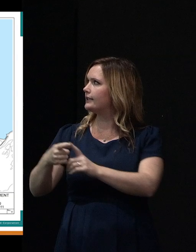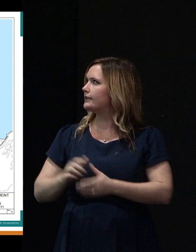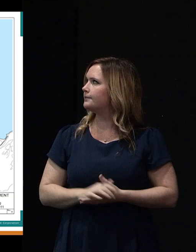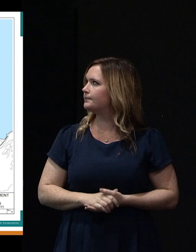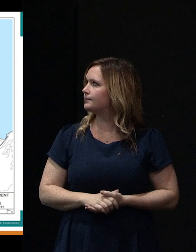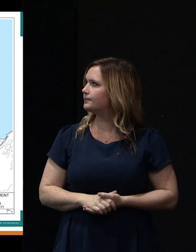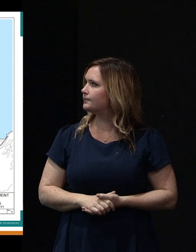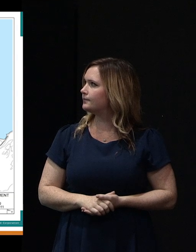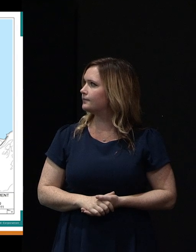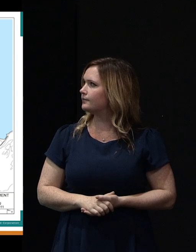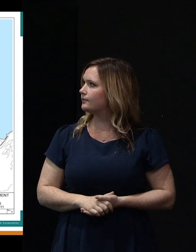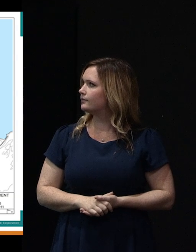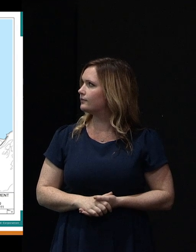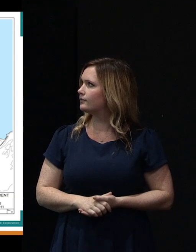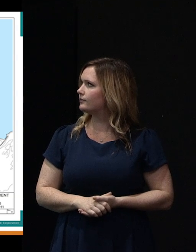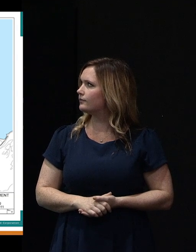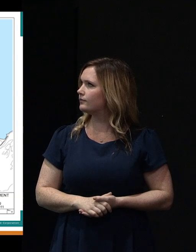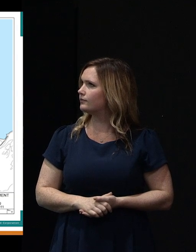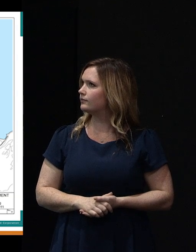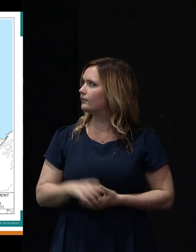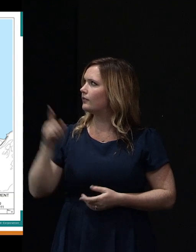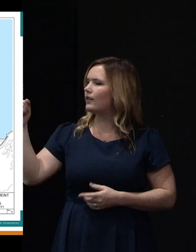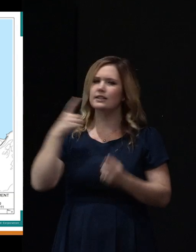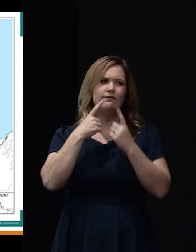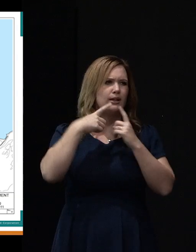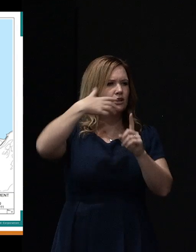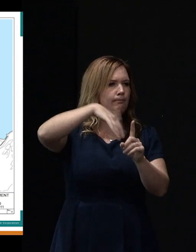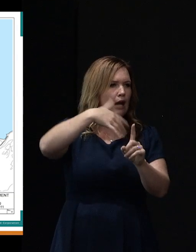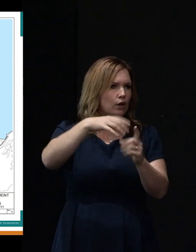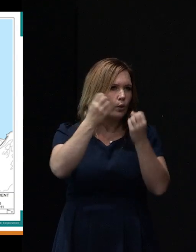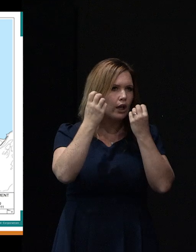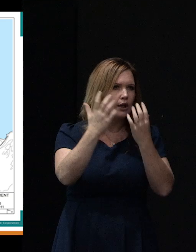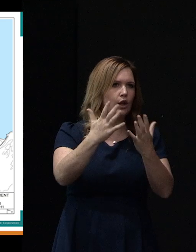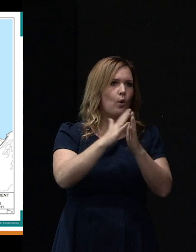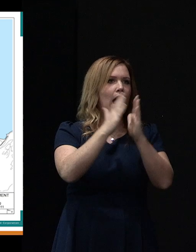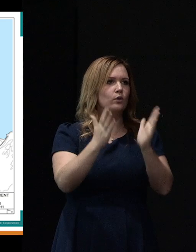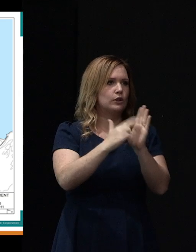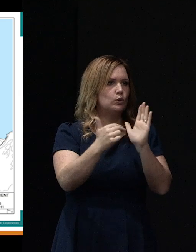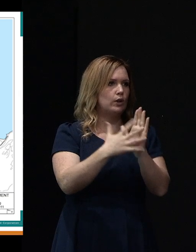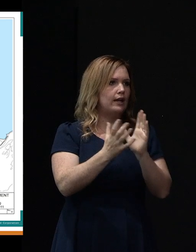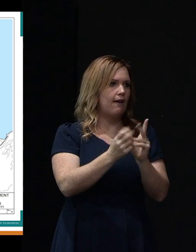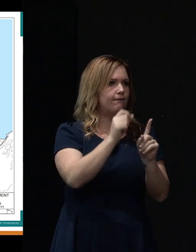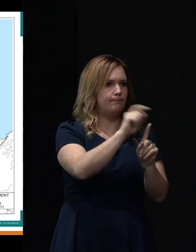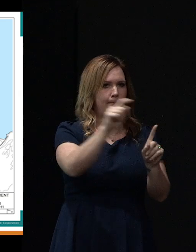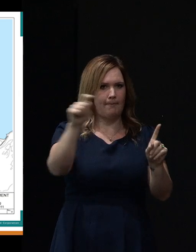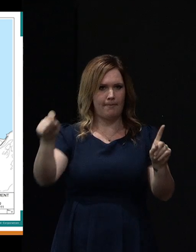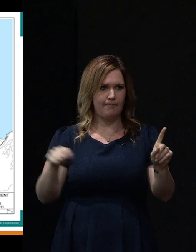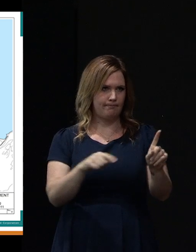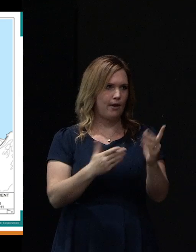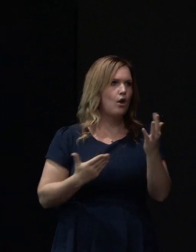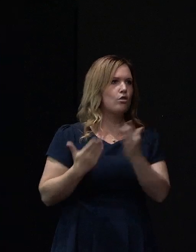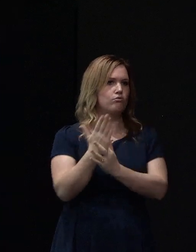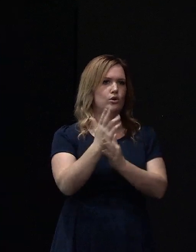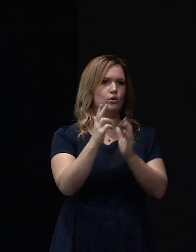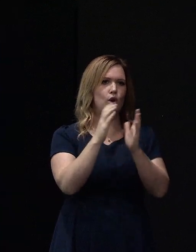And again, it's just giving you a bit of a flavour, I guess, that the housing New Zealand properties are spread right across the city. They cover all of the TC